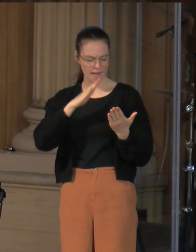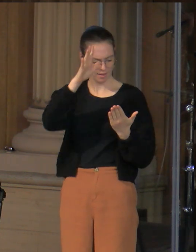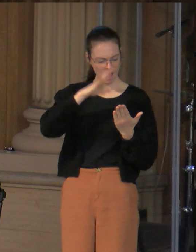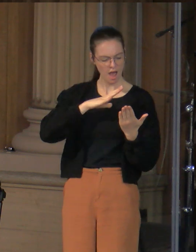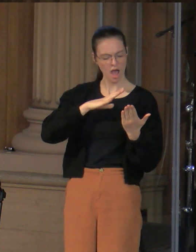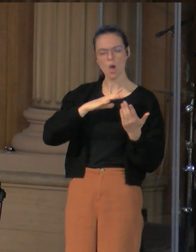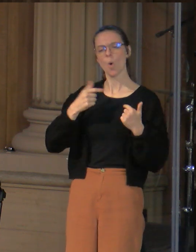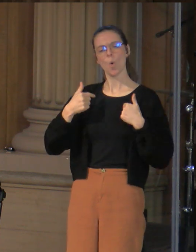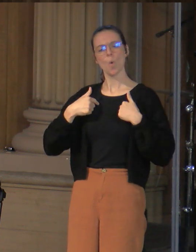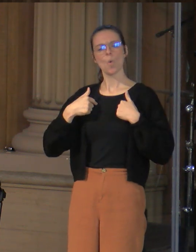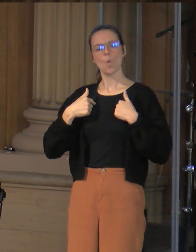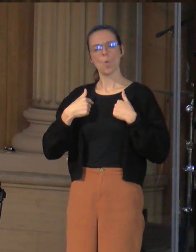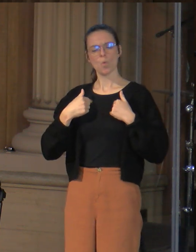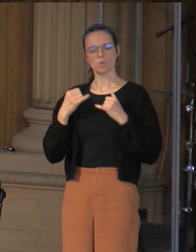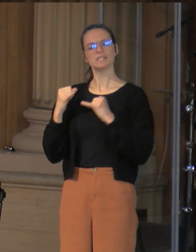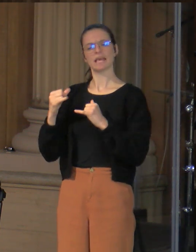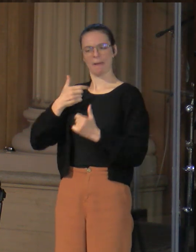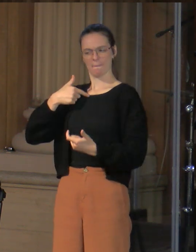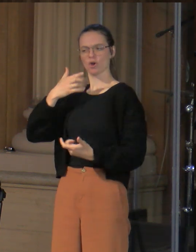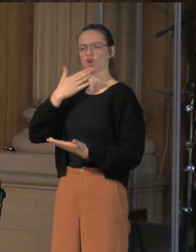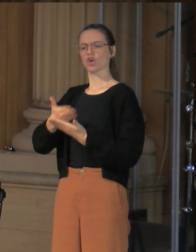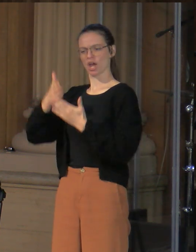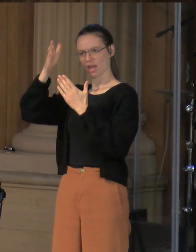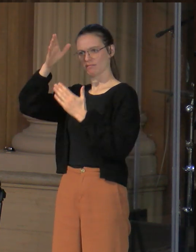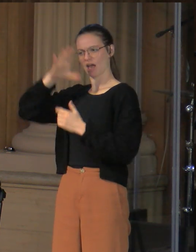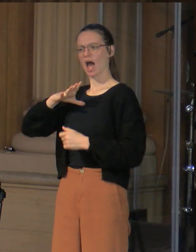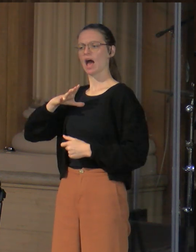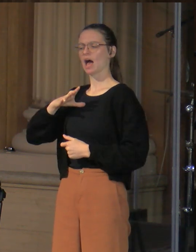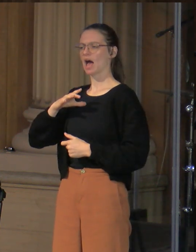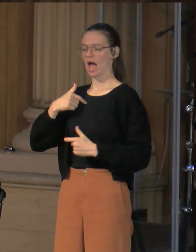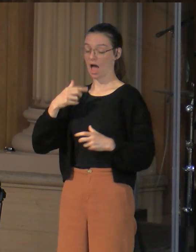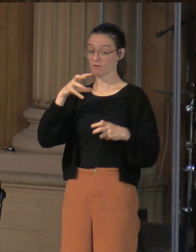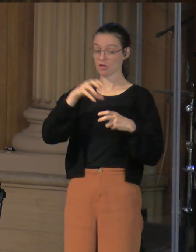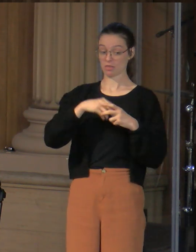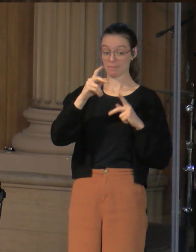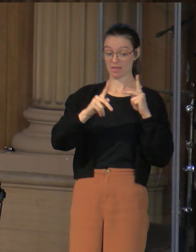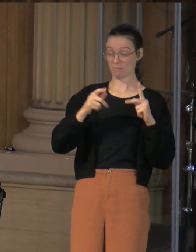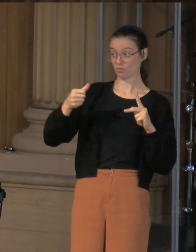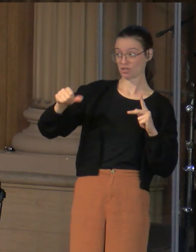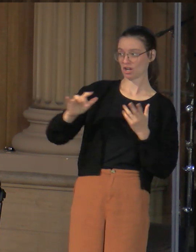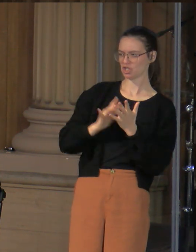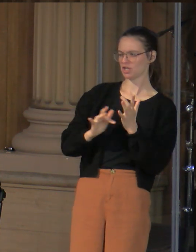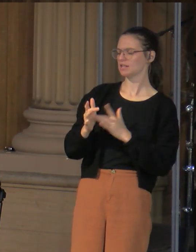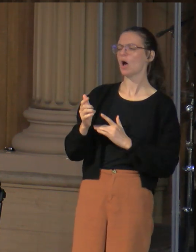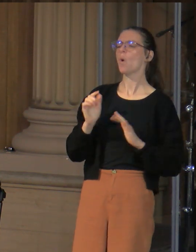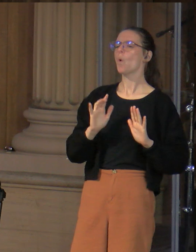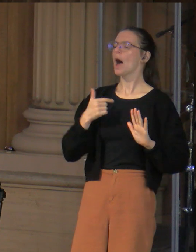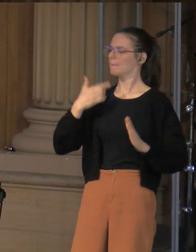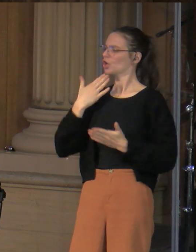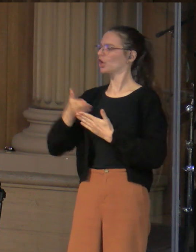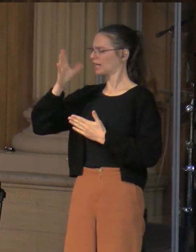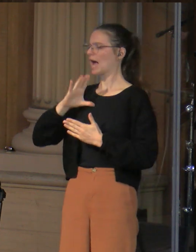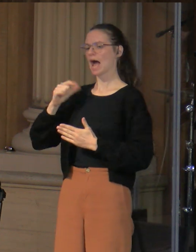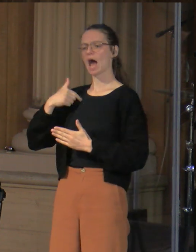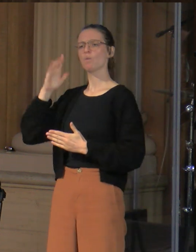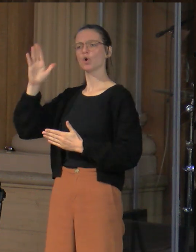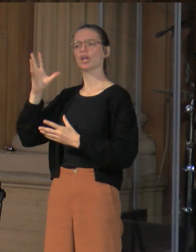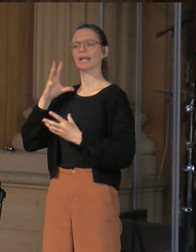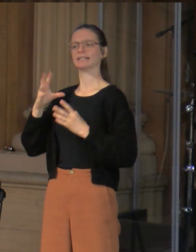I wouldn't have been part of the generation that rejected Jesus. But we shouldn't assume that because the vast majority of people in his day,